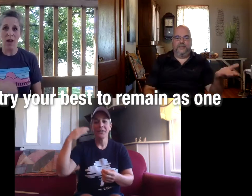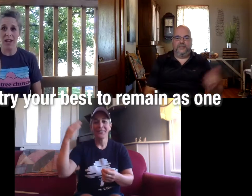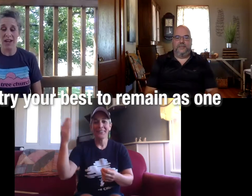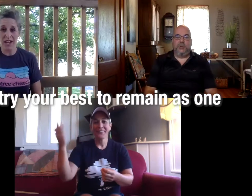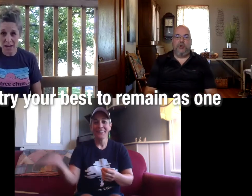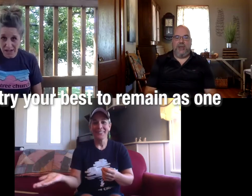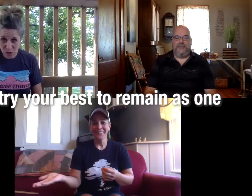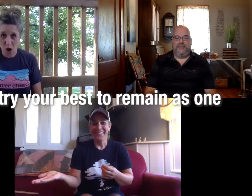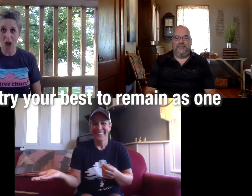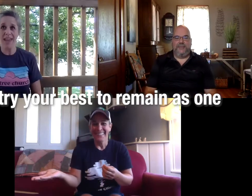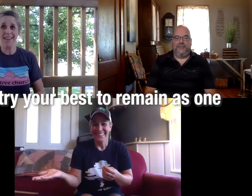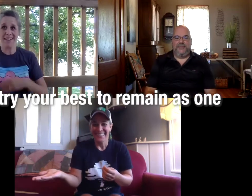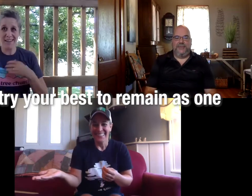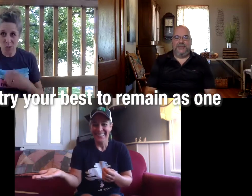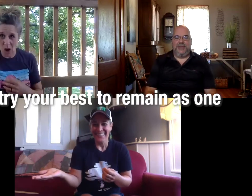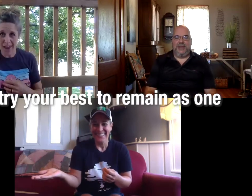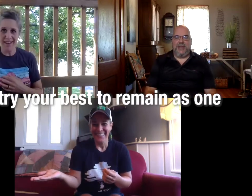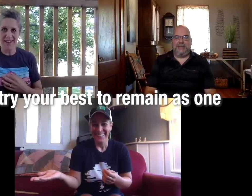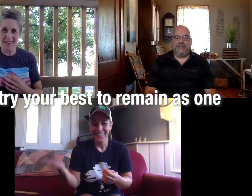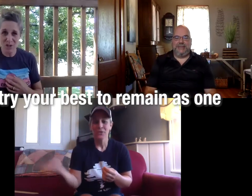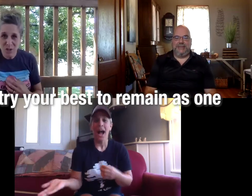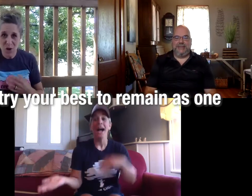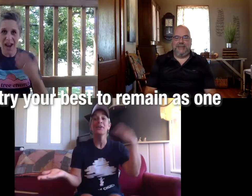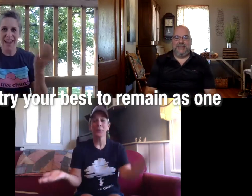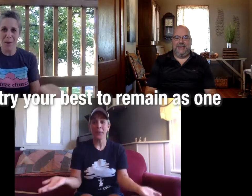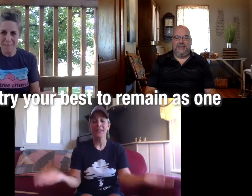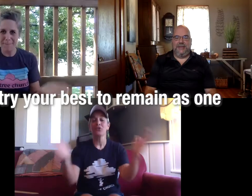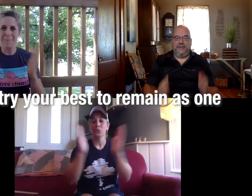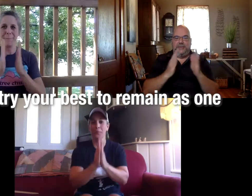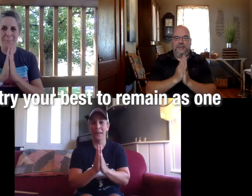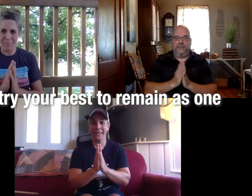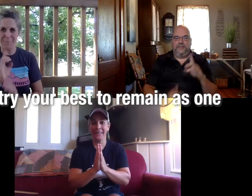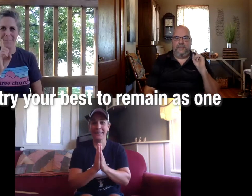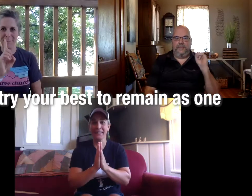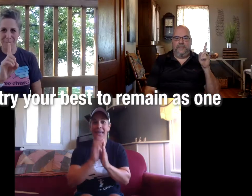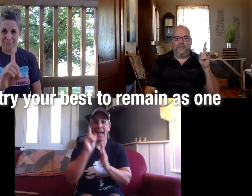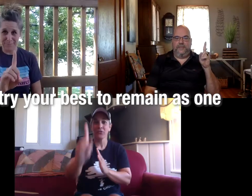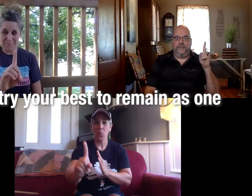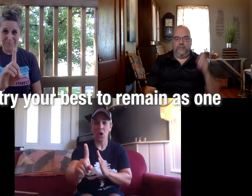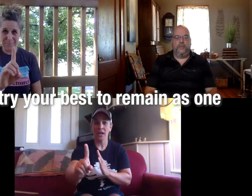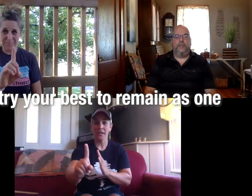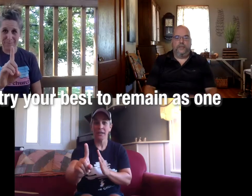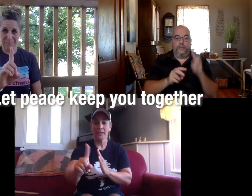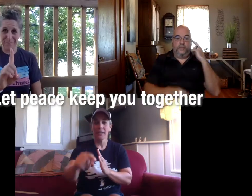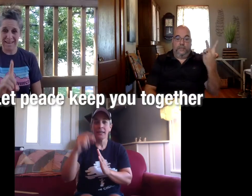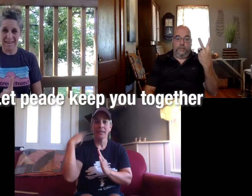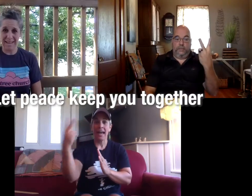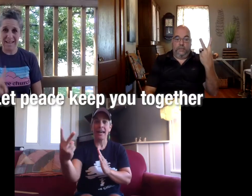so try your best try your best to remain as one